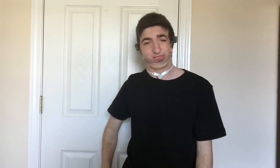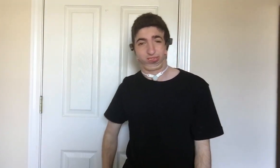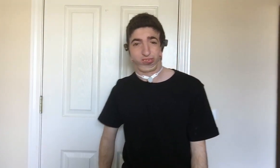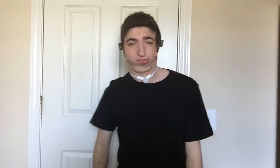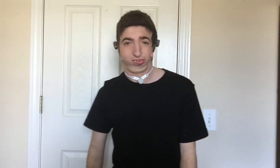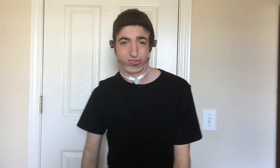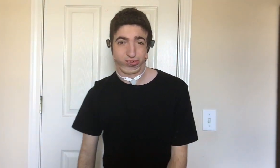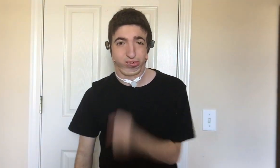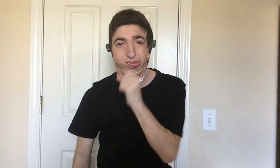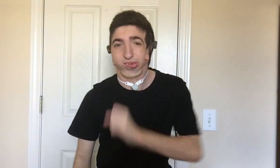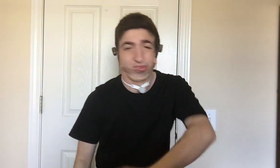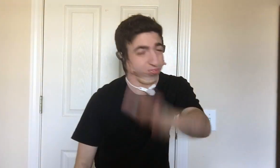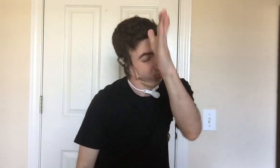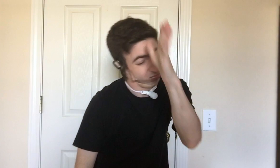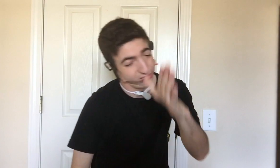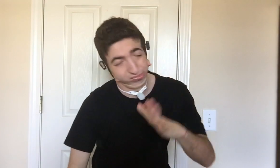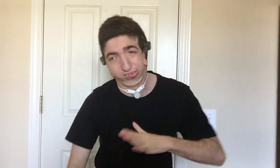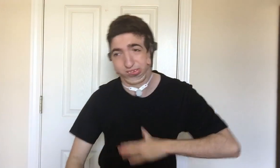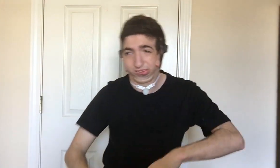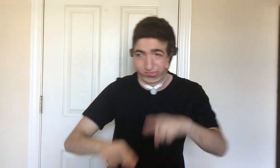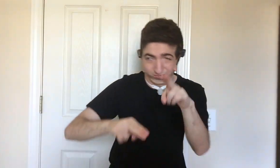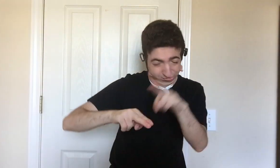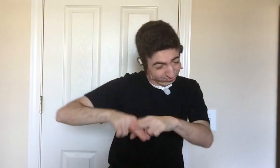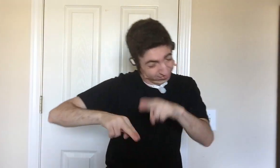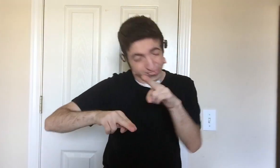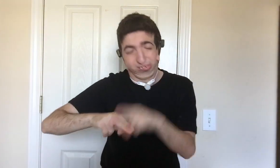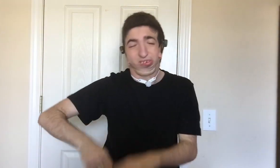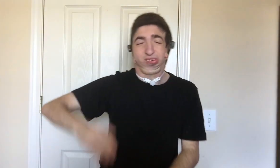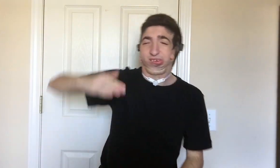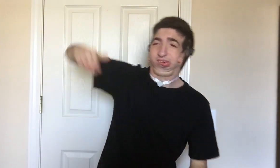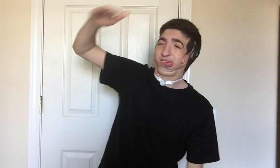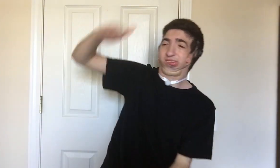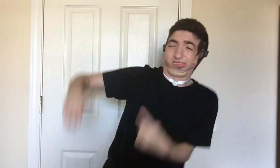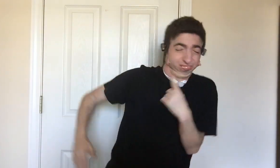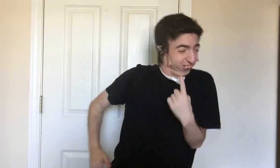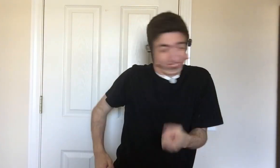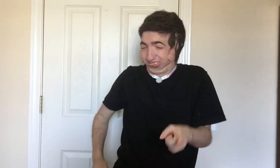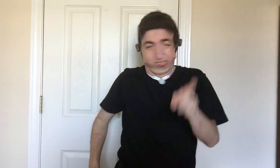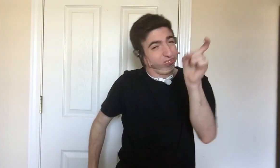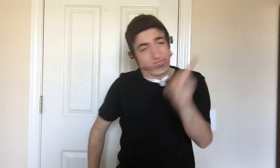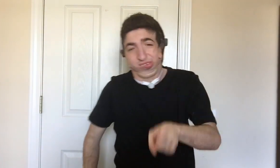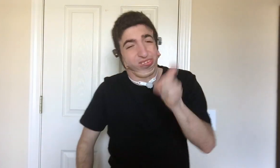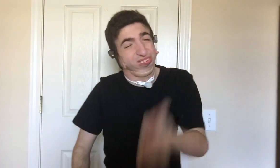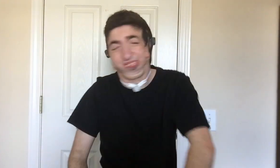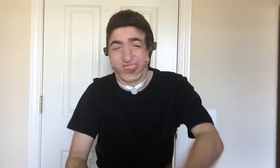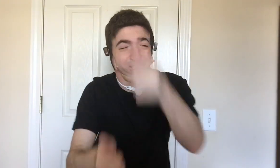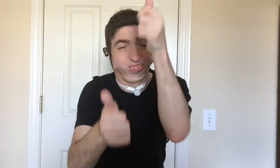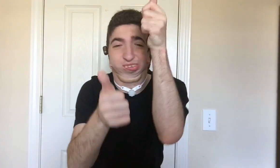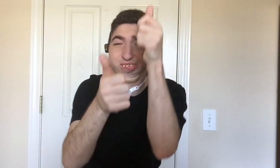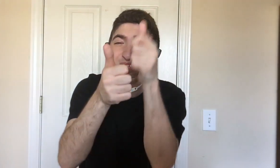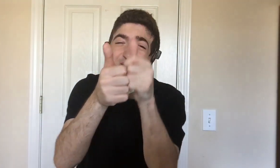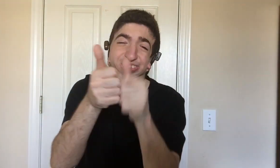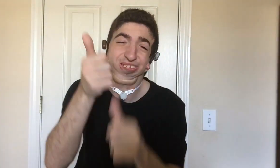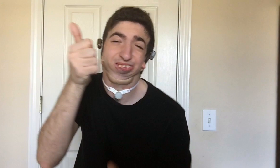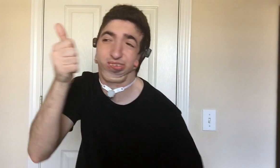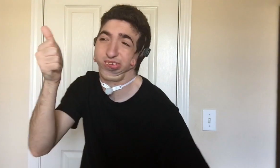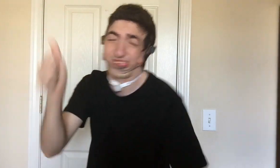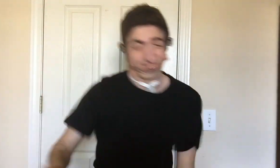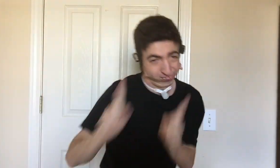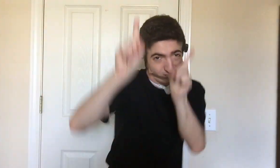And there's an old man sitting on the throne They're saying that I probably shouldn't be so mean I'm headed straight